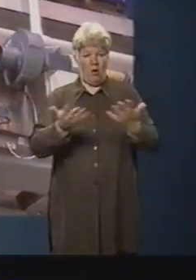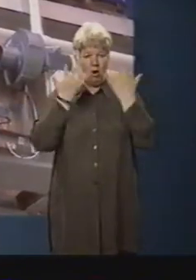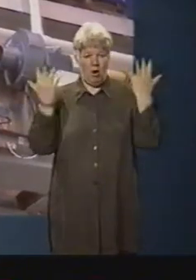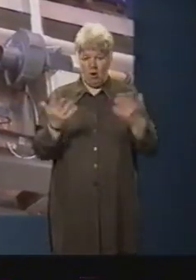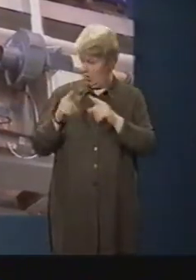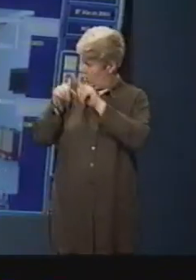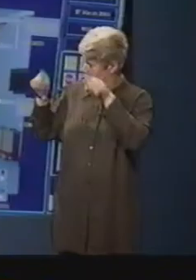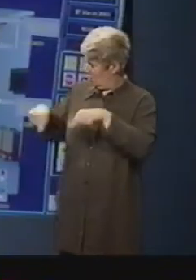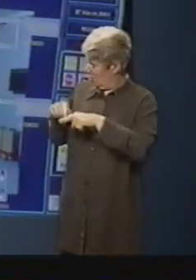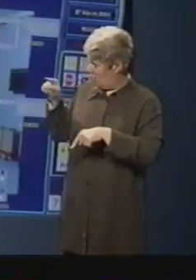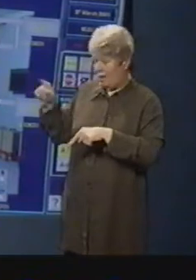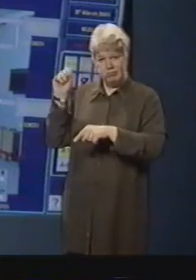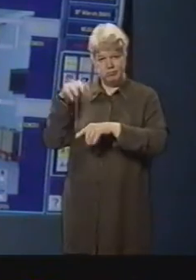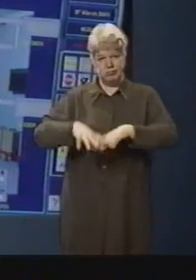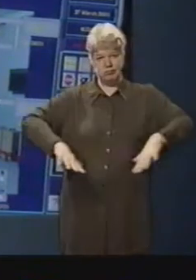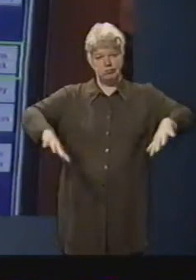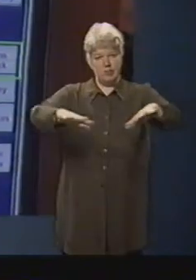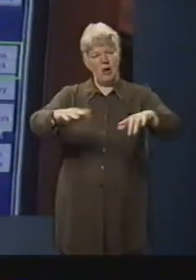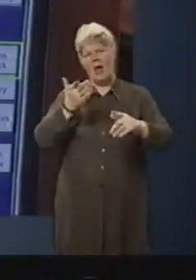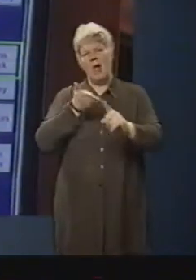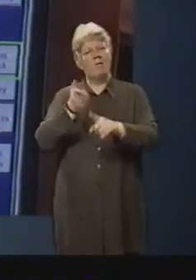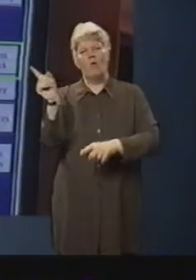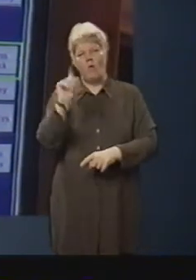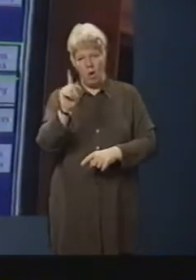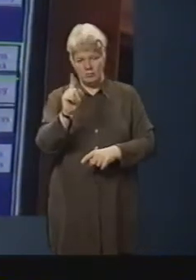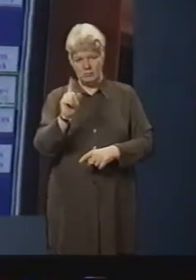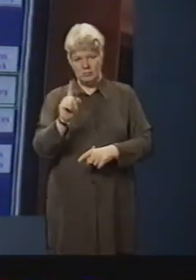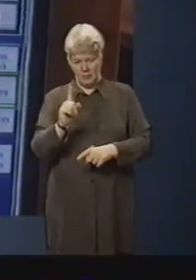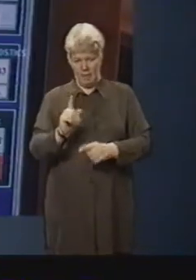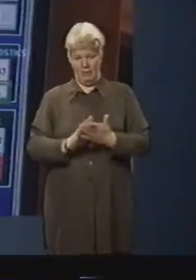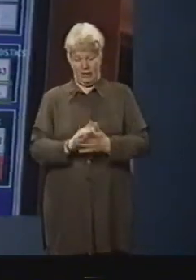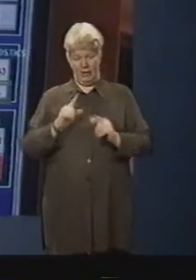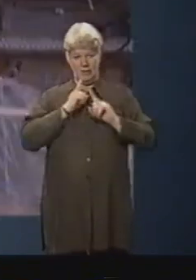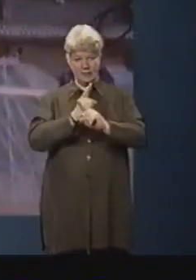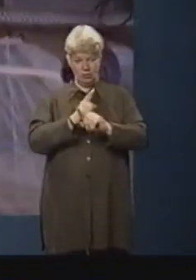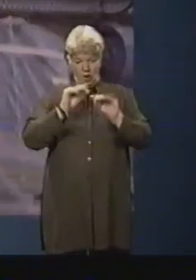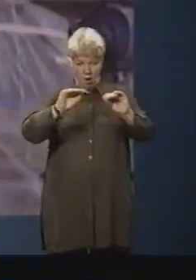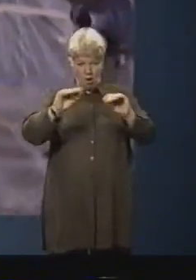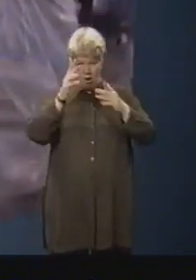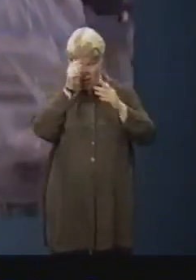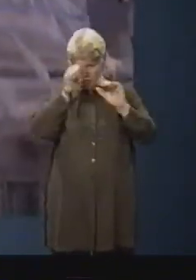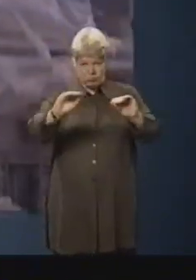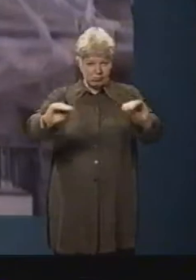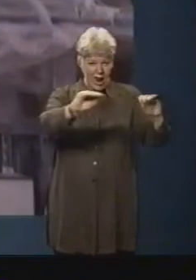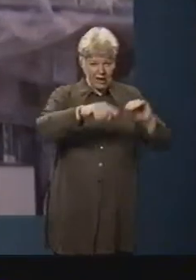boxes. The idea is that because the teachers have complete control over the flames and the smoke, the